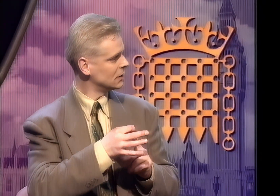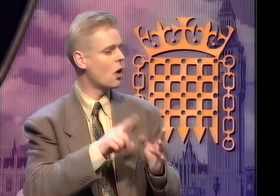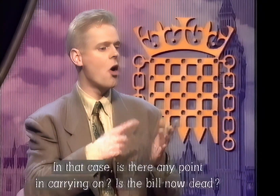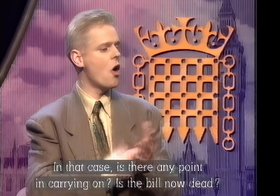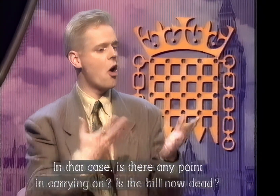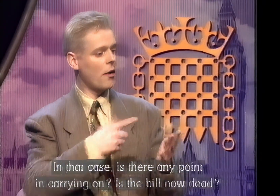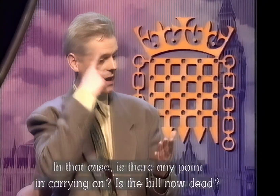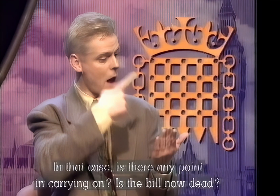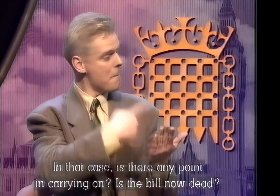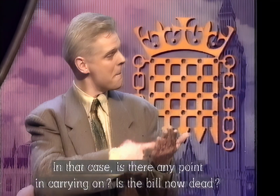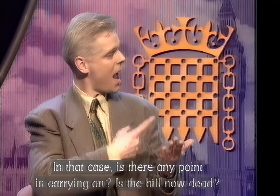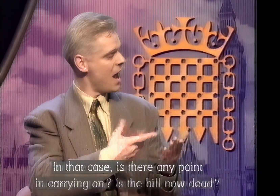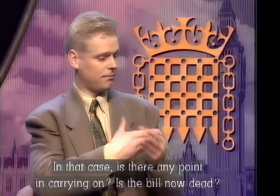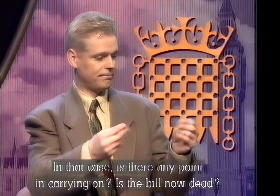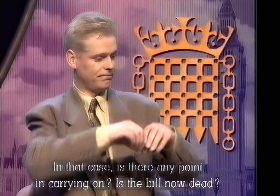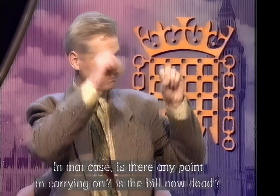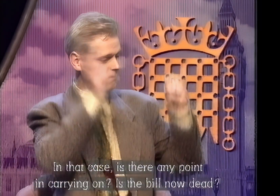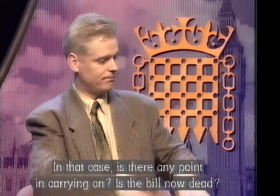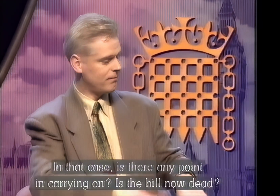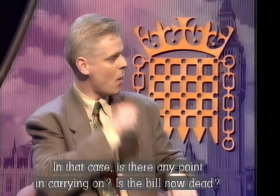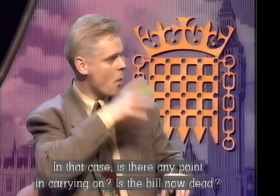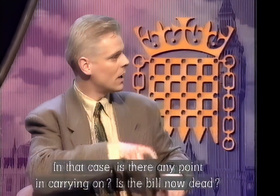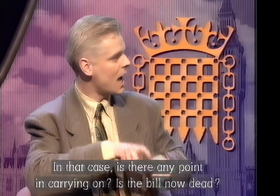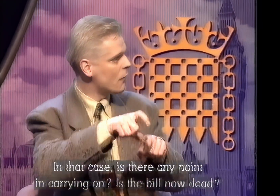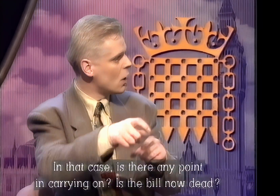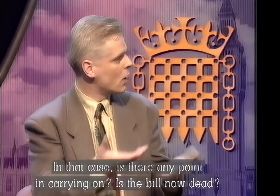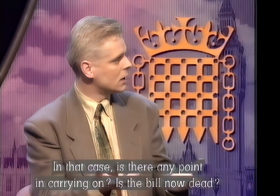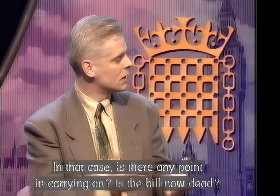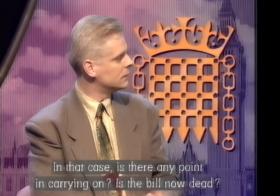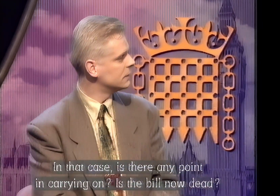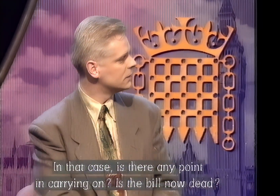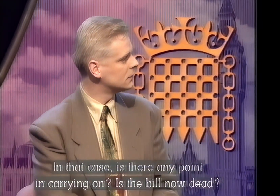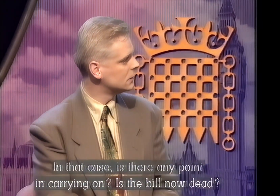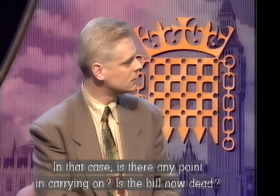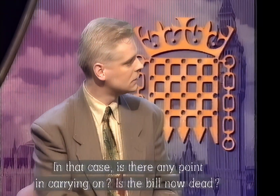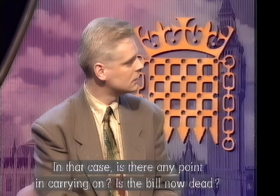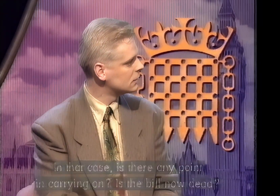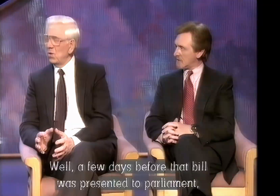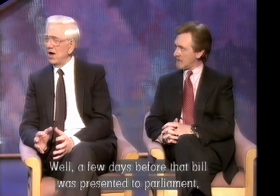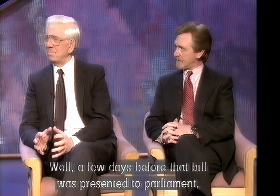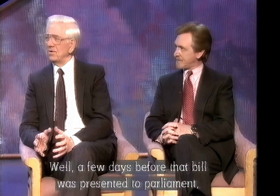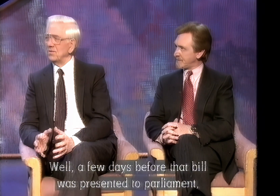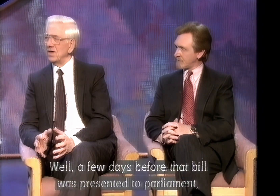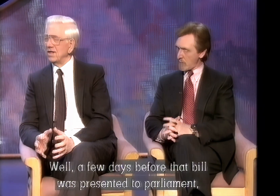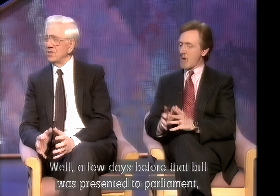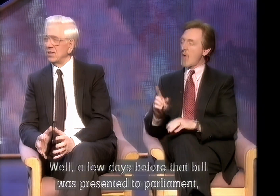So in that case is there no point and can carry on. Will the bill now finish? Is it dead? Well what happened really is that